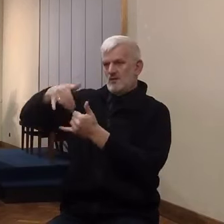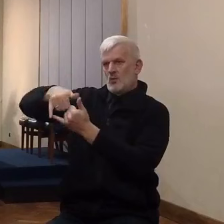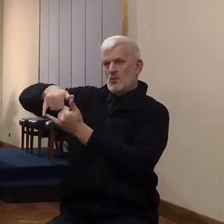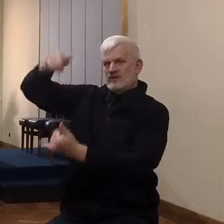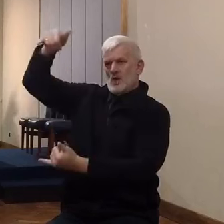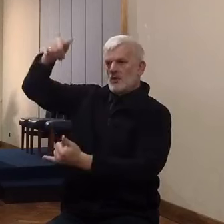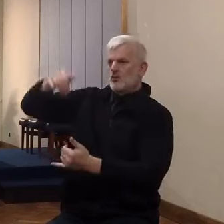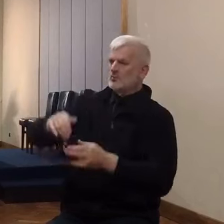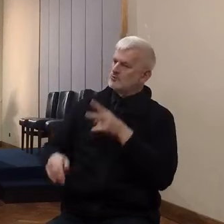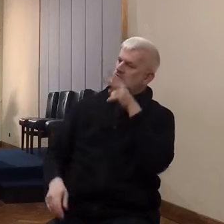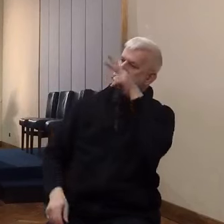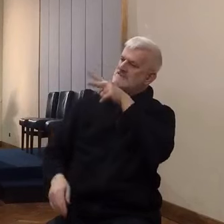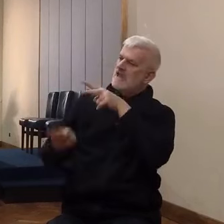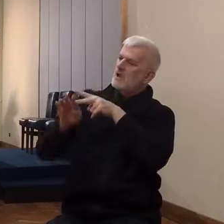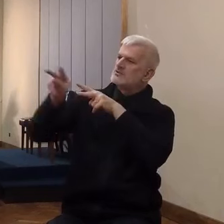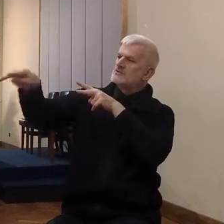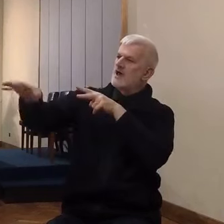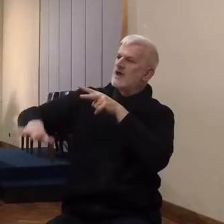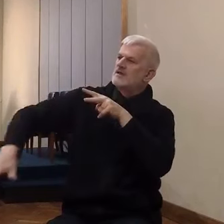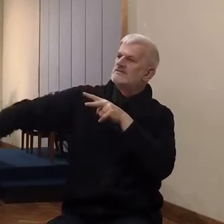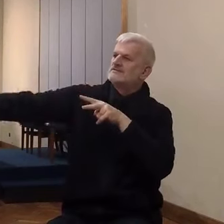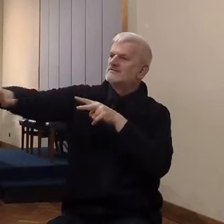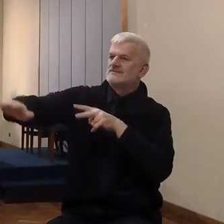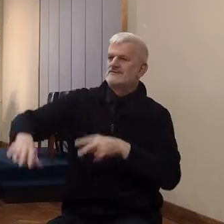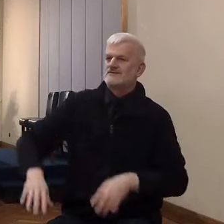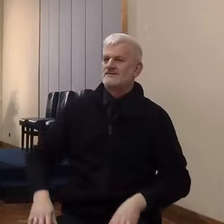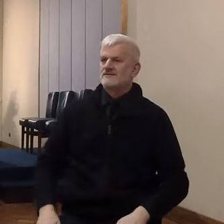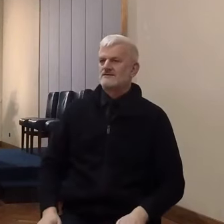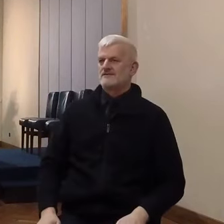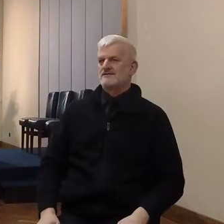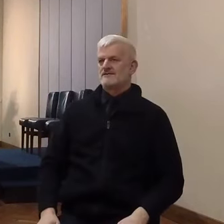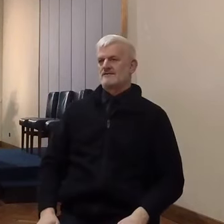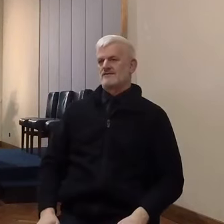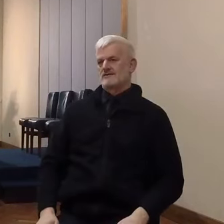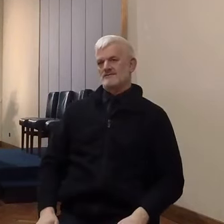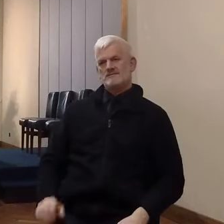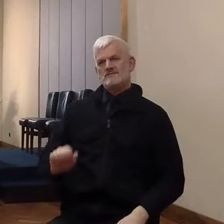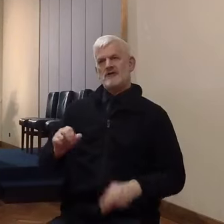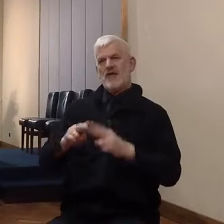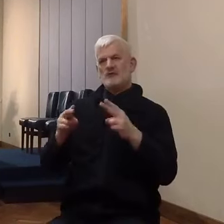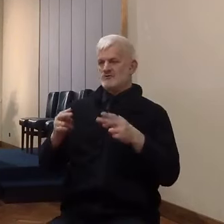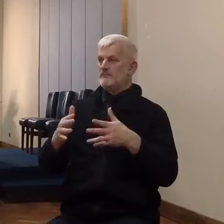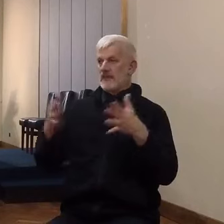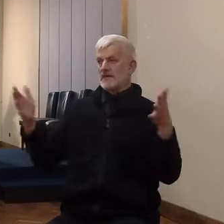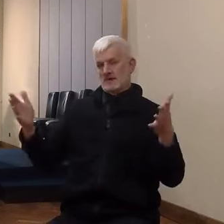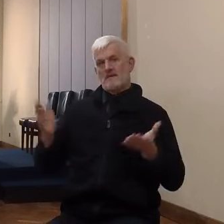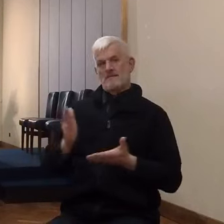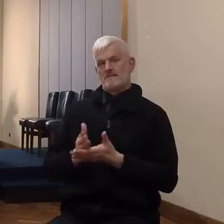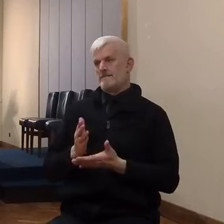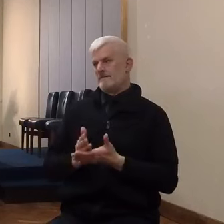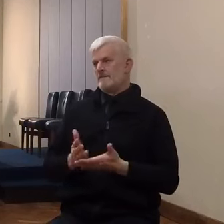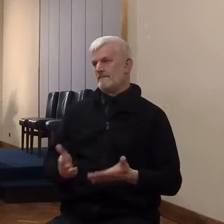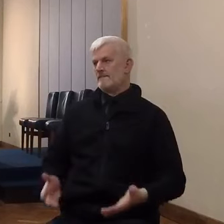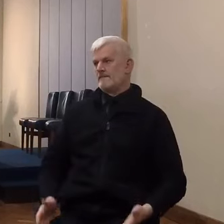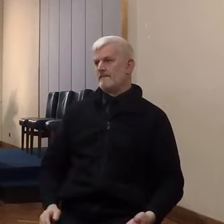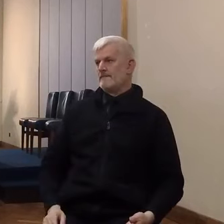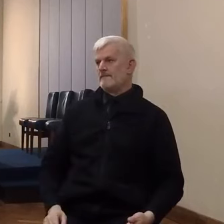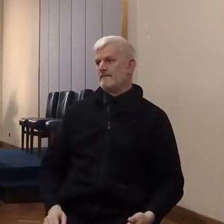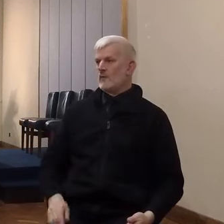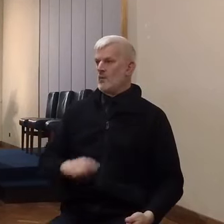But perhaps such a house would have been a big house, quite large, probably a little